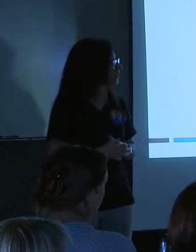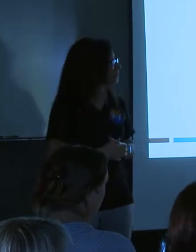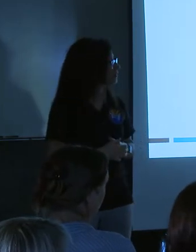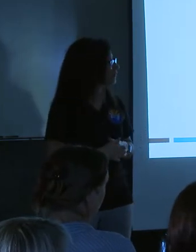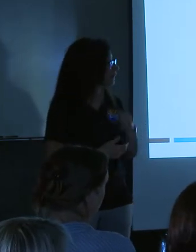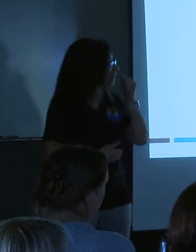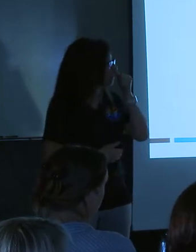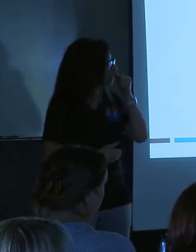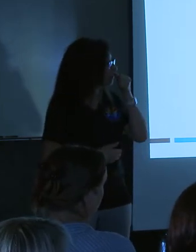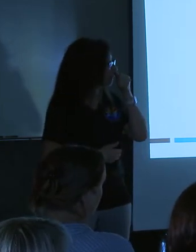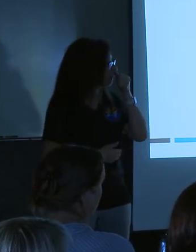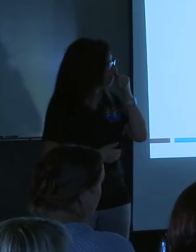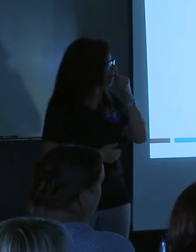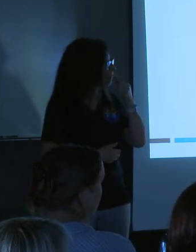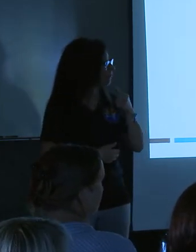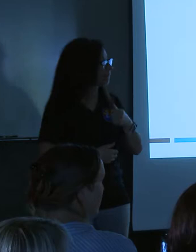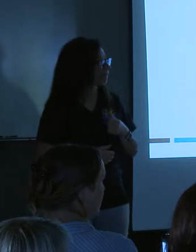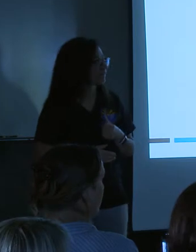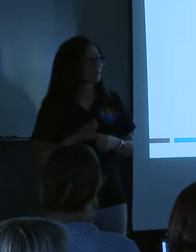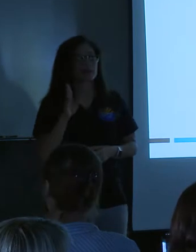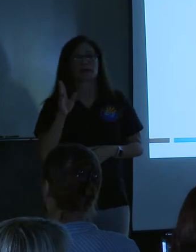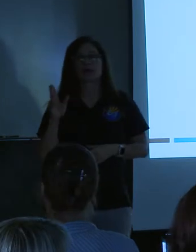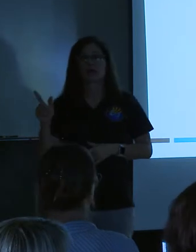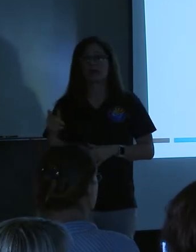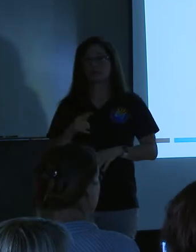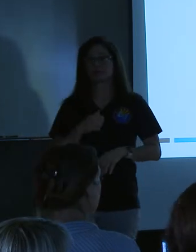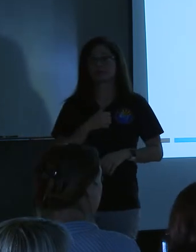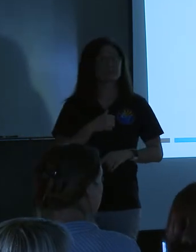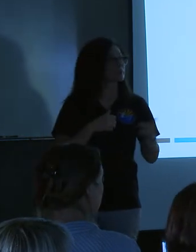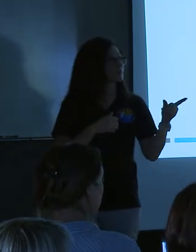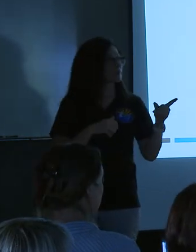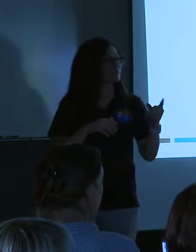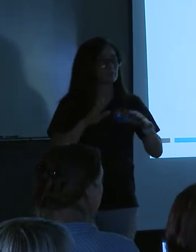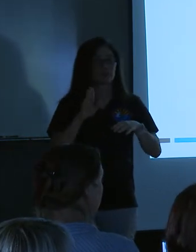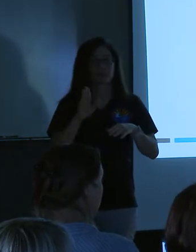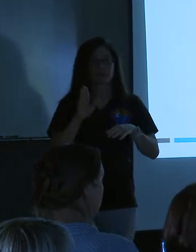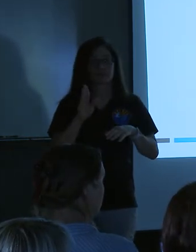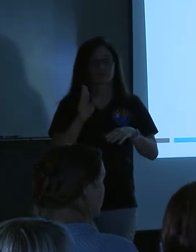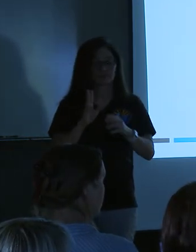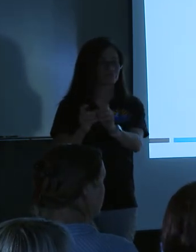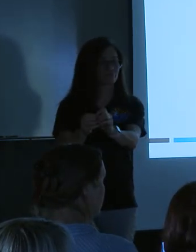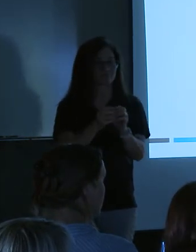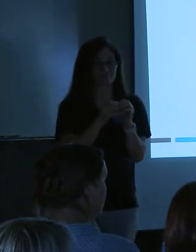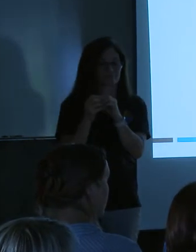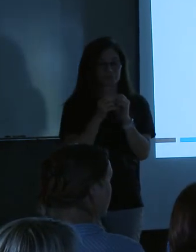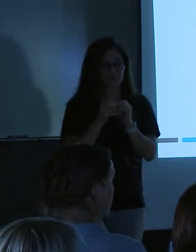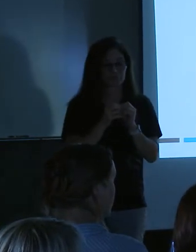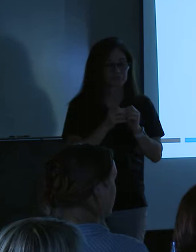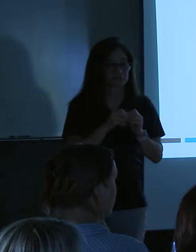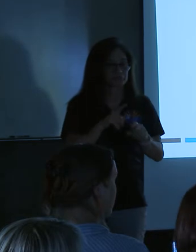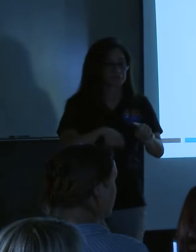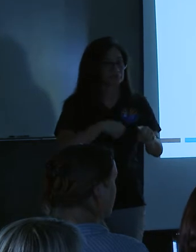it's, uh, like a ceiling basin somewhat. And so it goes into there and then flows outside. So we'll that. We will,